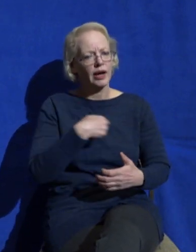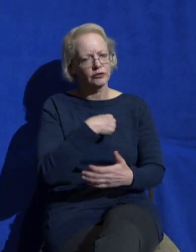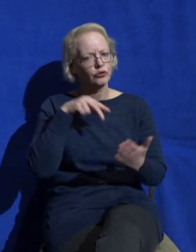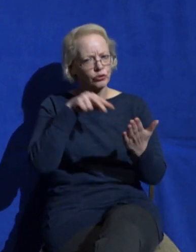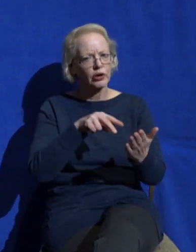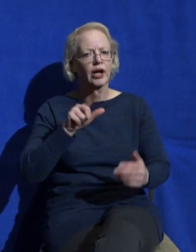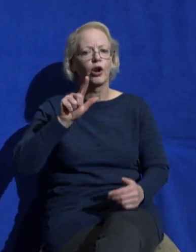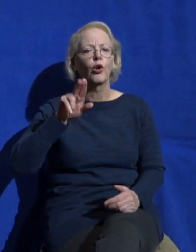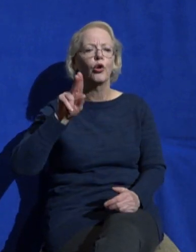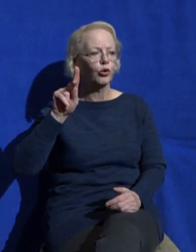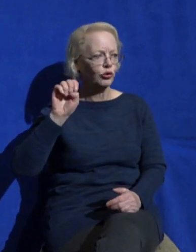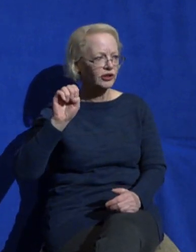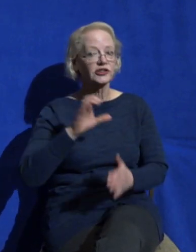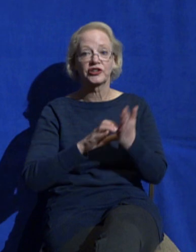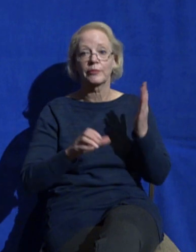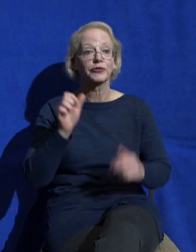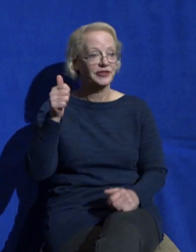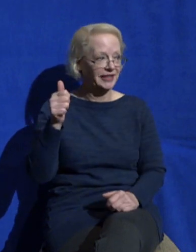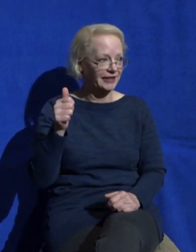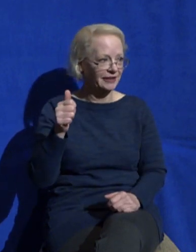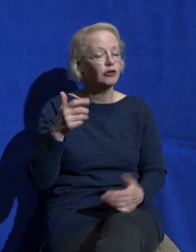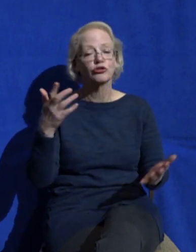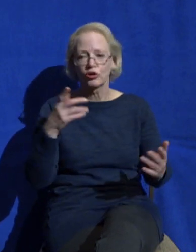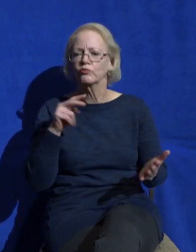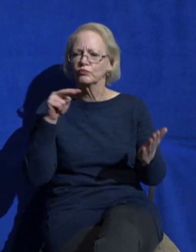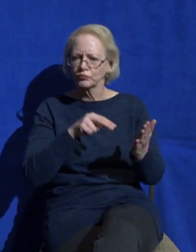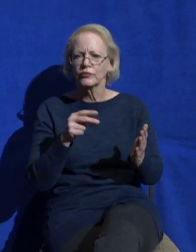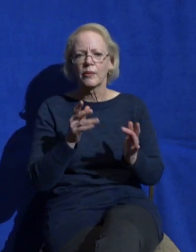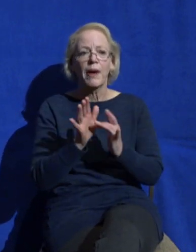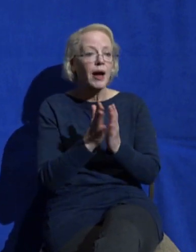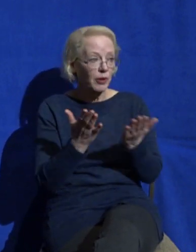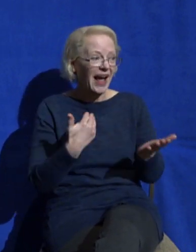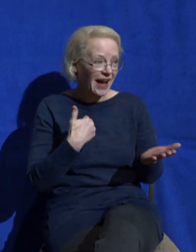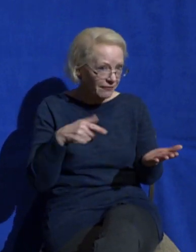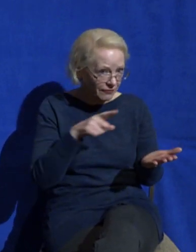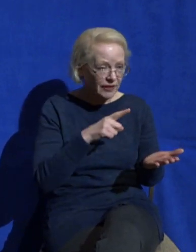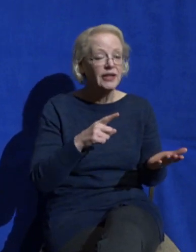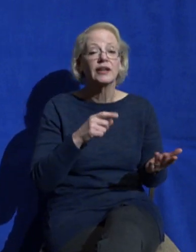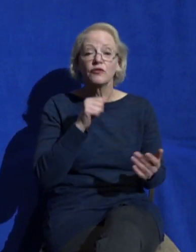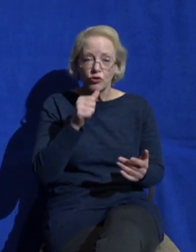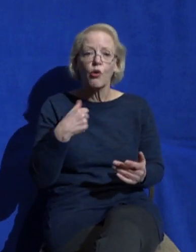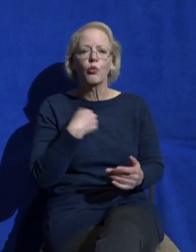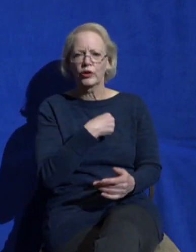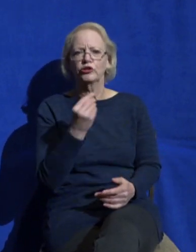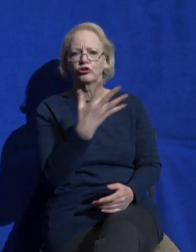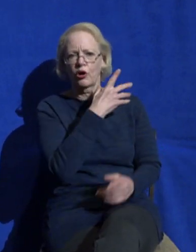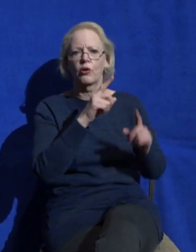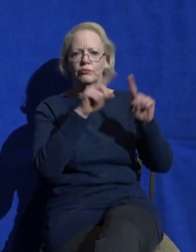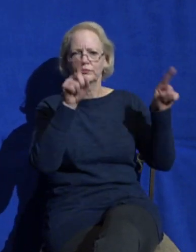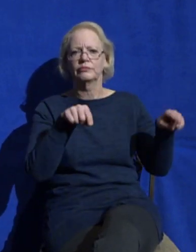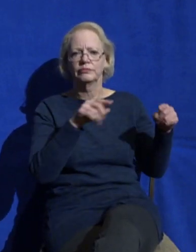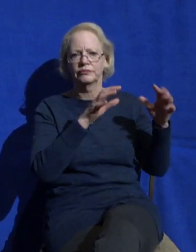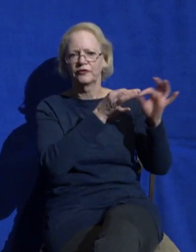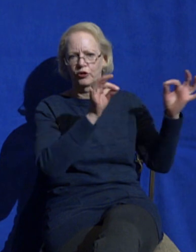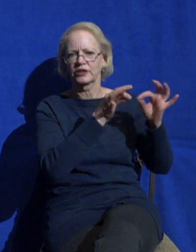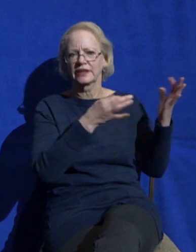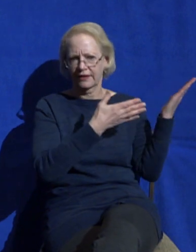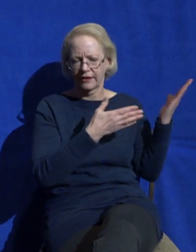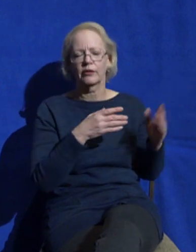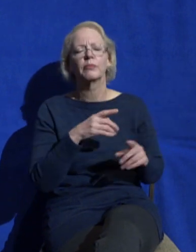So go to Luke 10. Hope you got a Bible with you. If you don't, we'll have the verses up on the screen. But while you make your way there, let me ask you something.